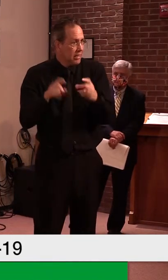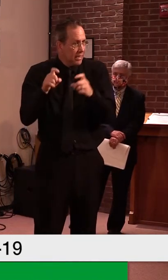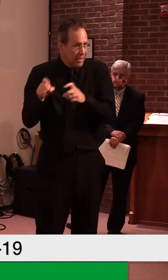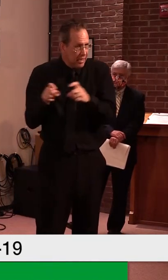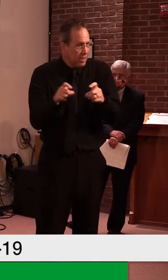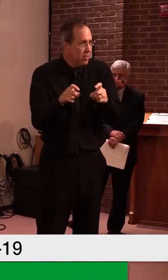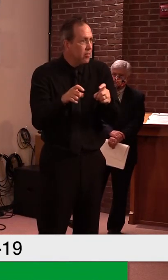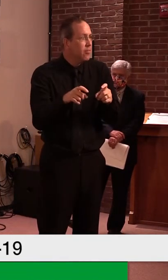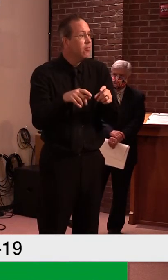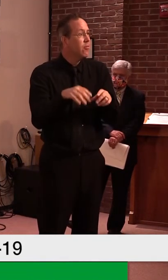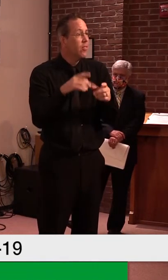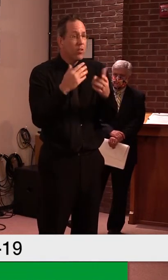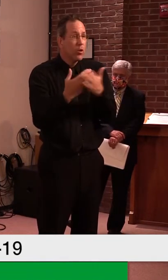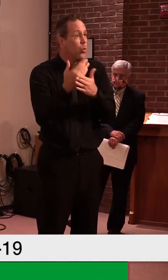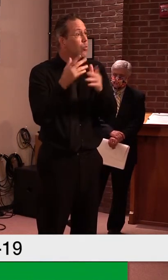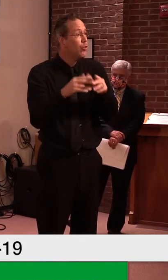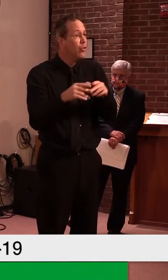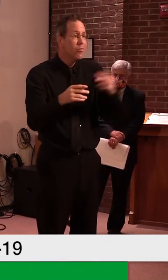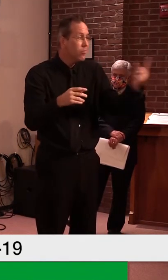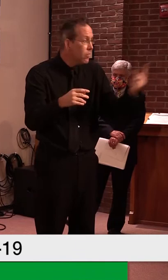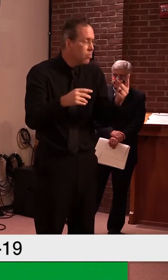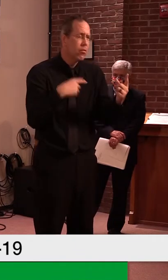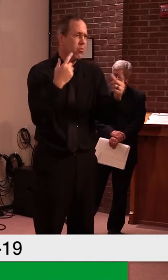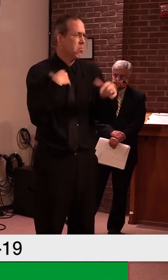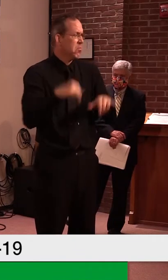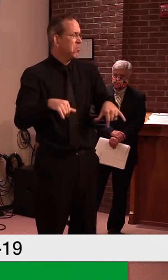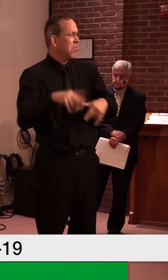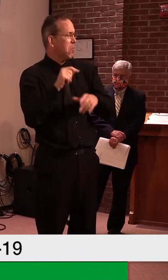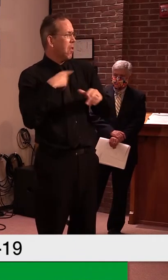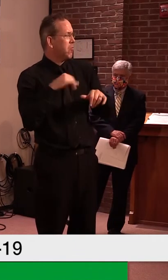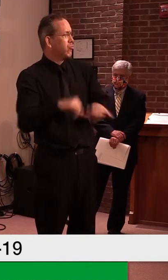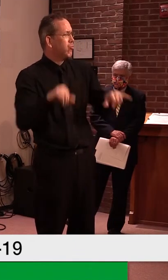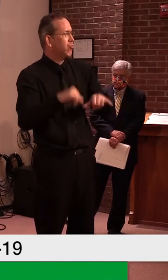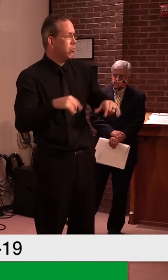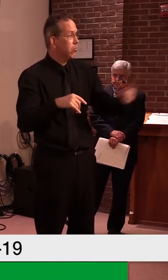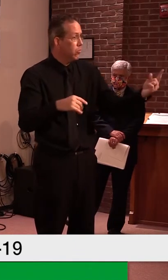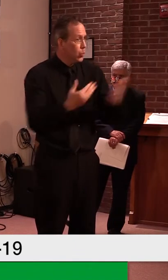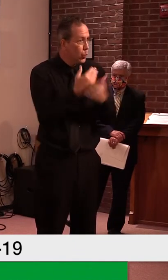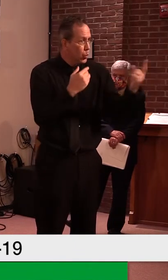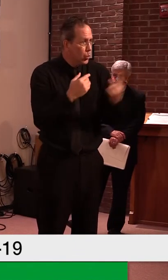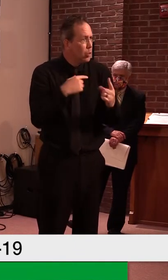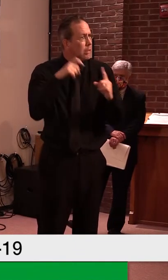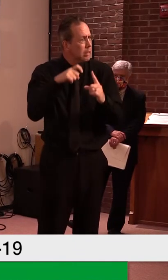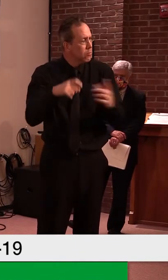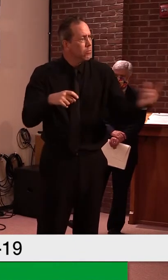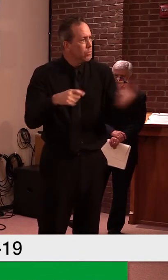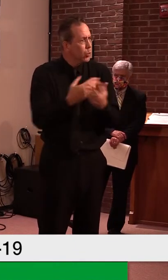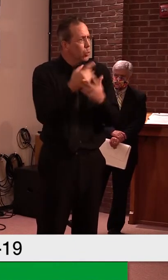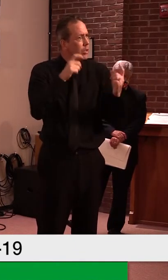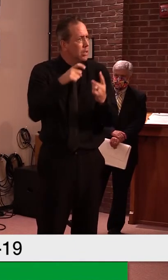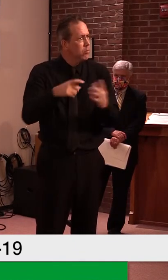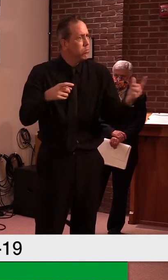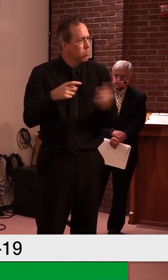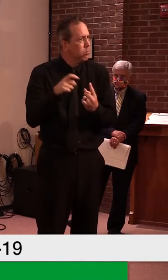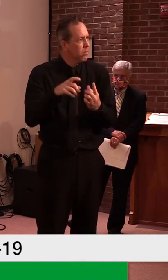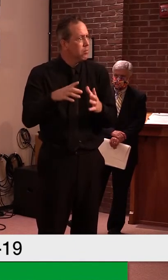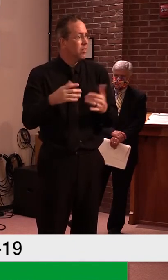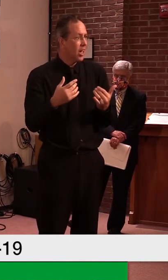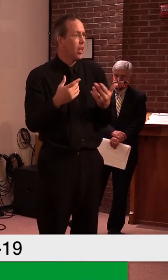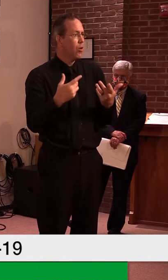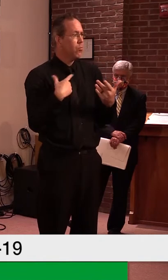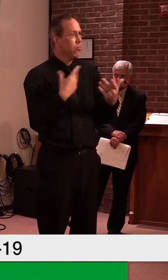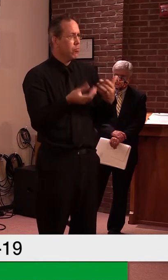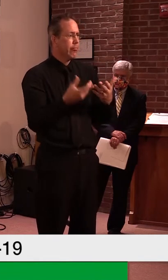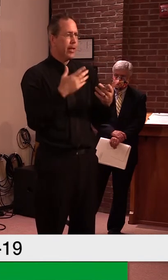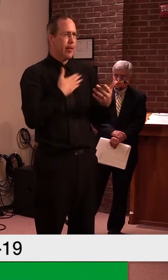into the state, we found there was a problem and then we went further. Again, should we have seen it sooner? Um, we, we should have,